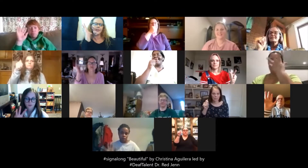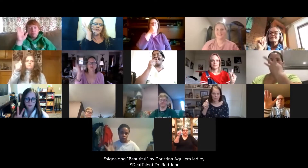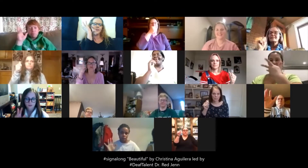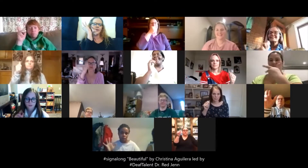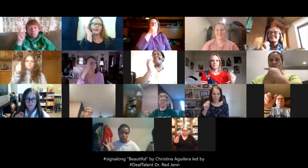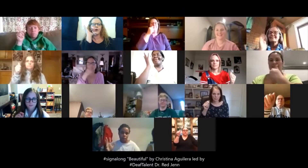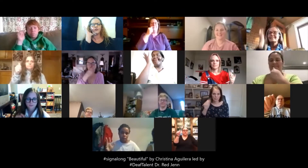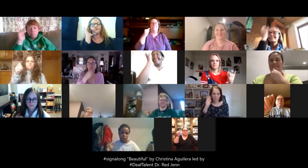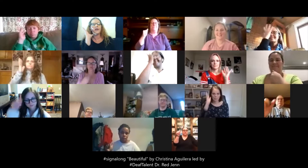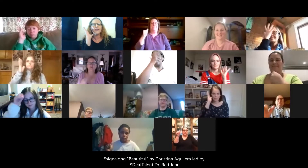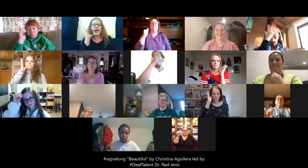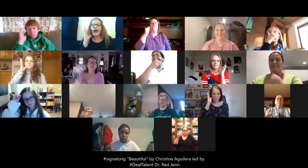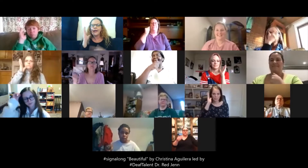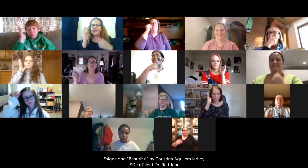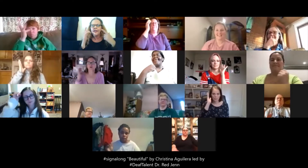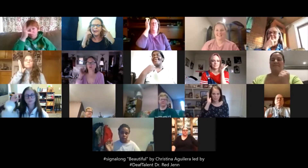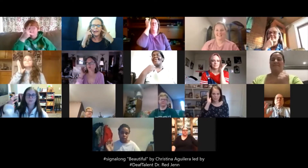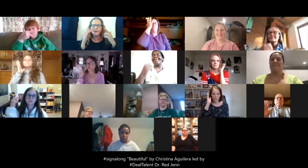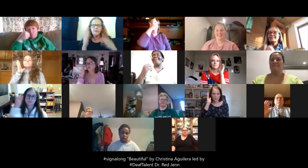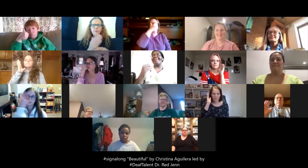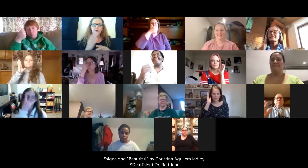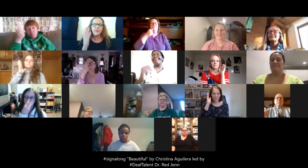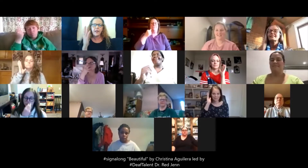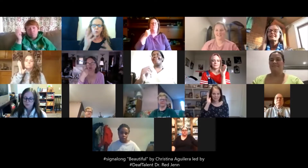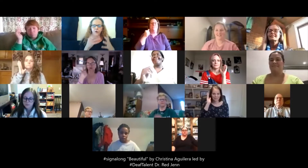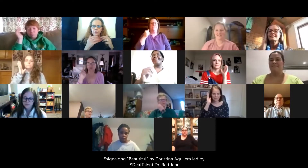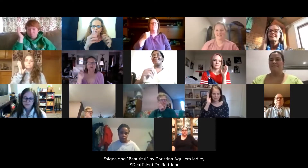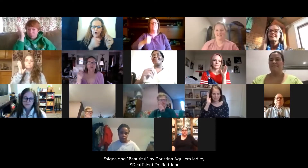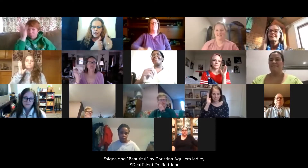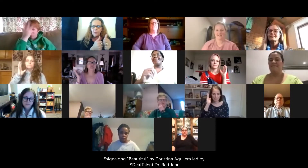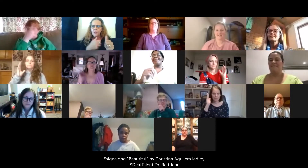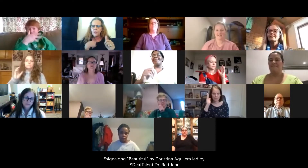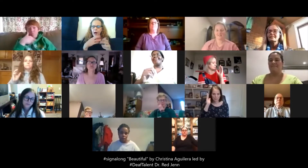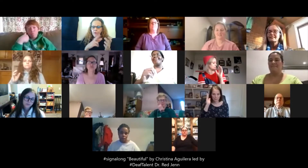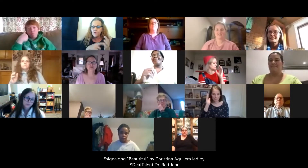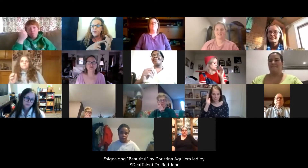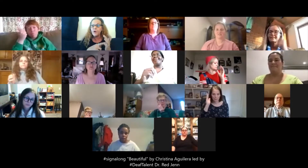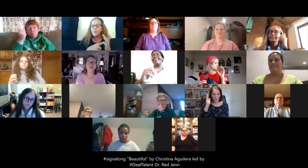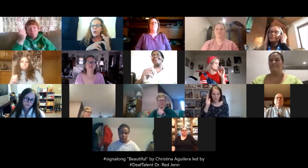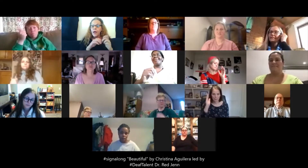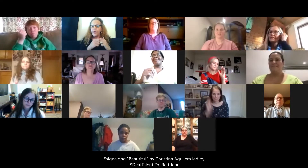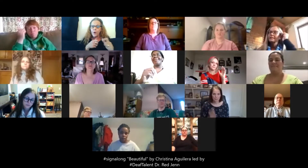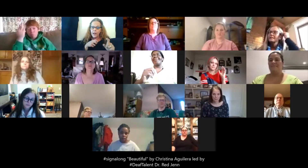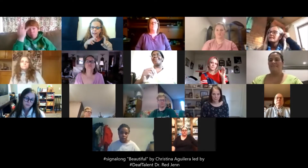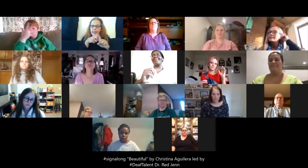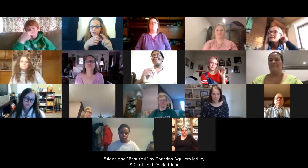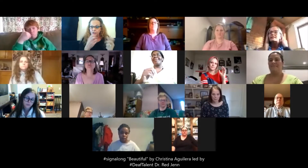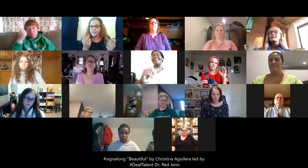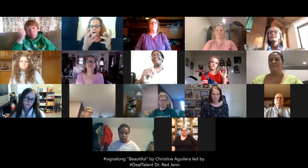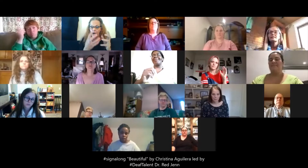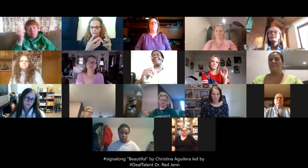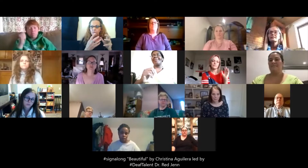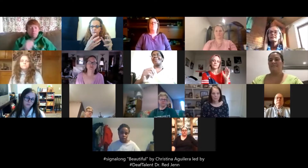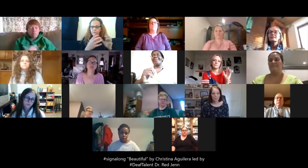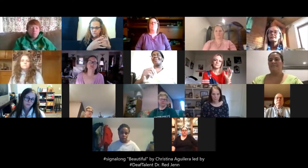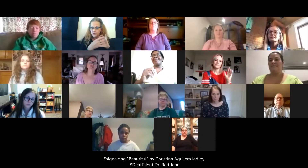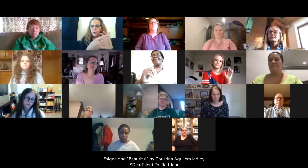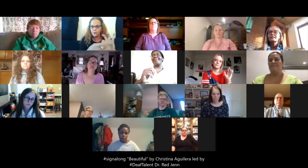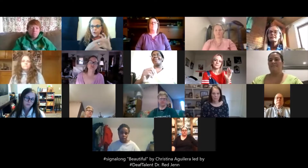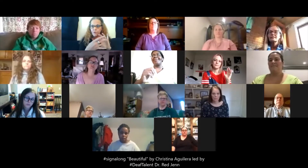So it just goes across your face. And think of the music. You can follow me, my rhythm, and when I catch the sign, join, you know,